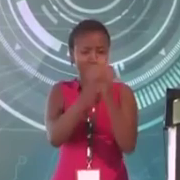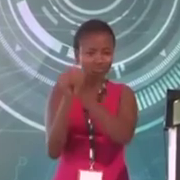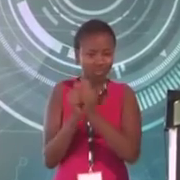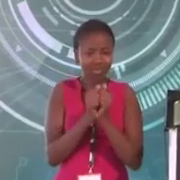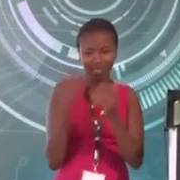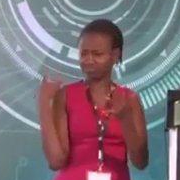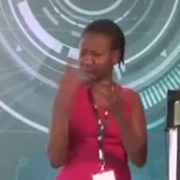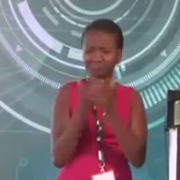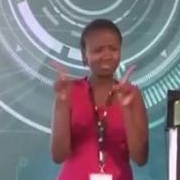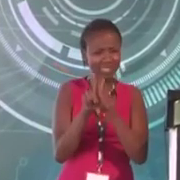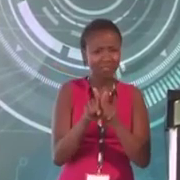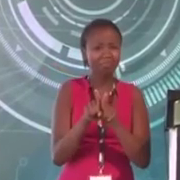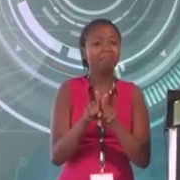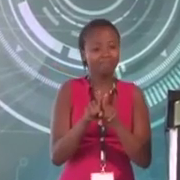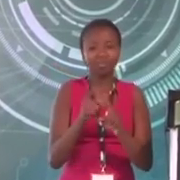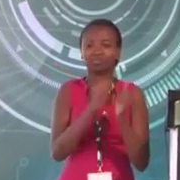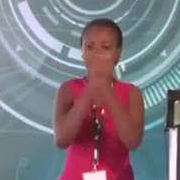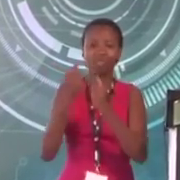way we have been doing, Your Excellency, together we will succeed.